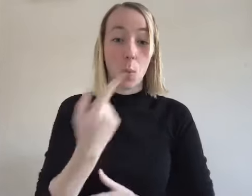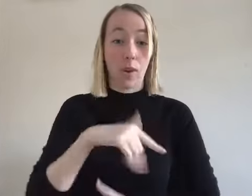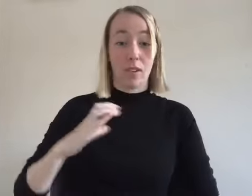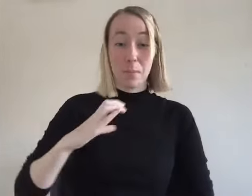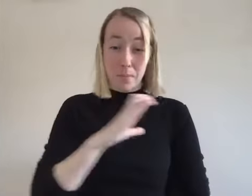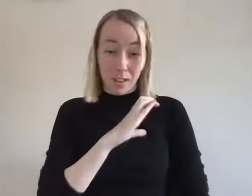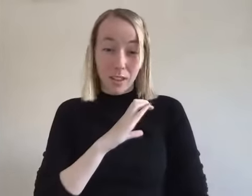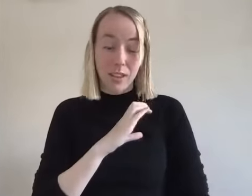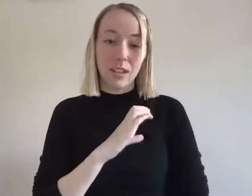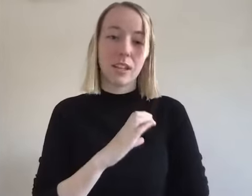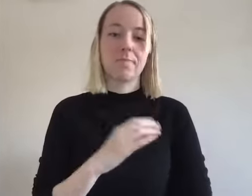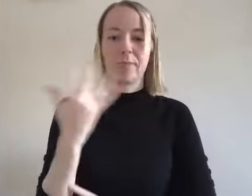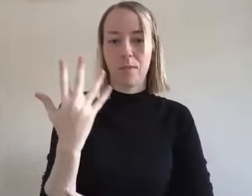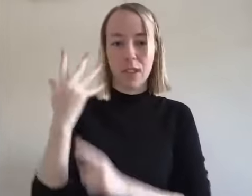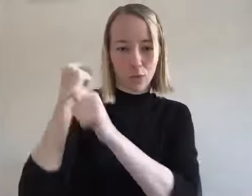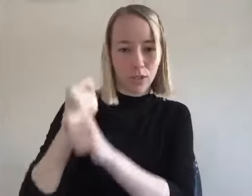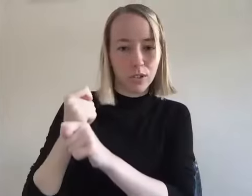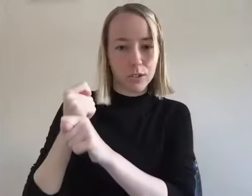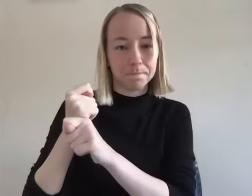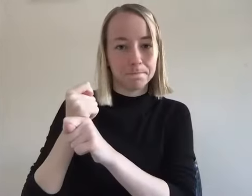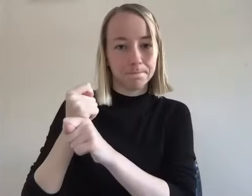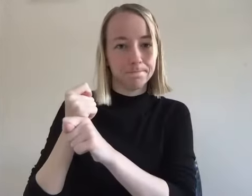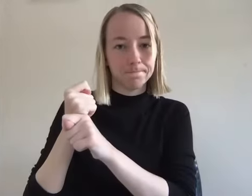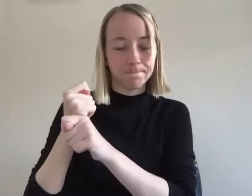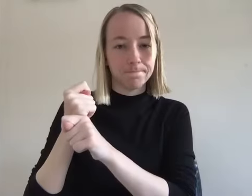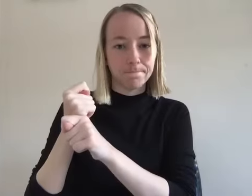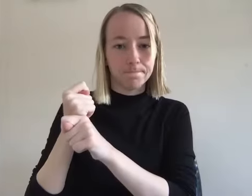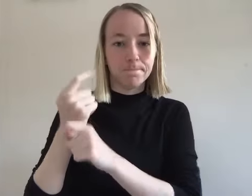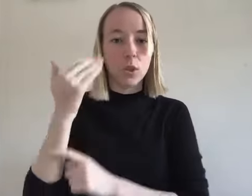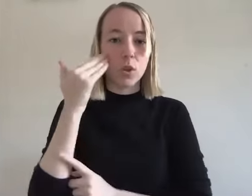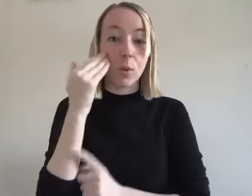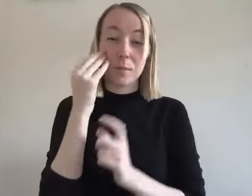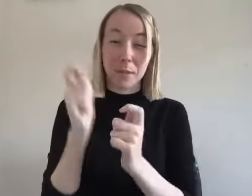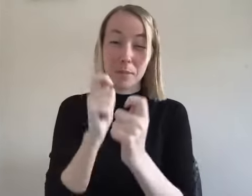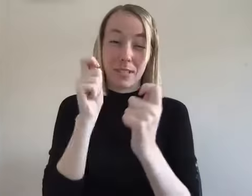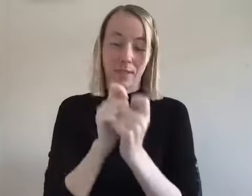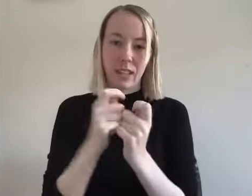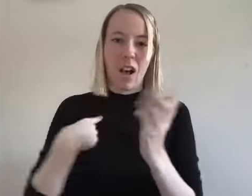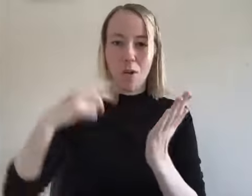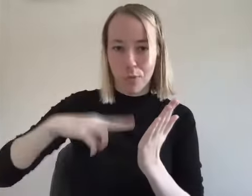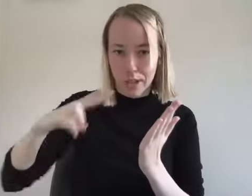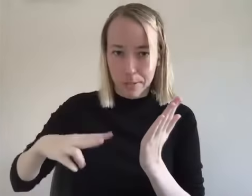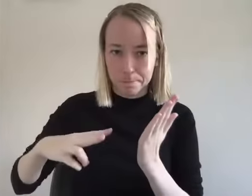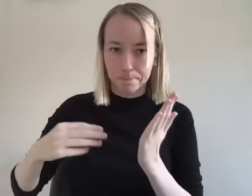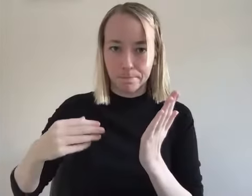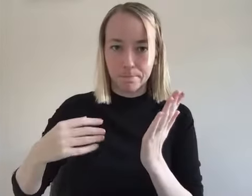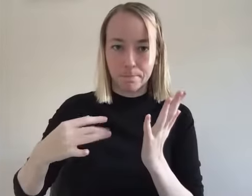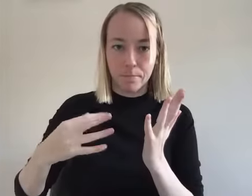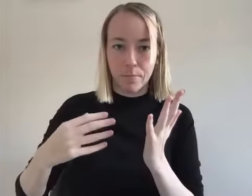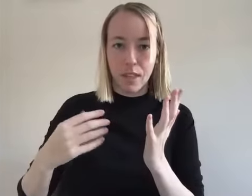as a committee we've done uh the fifth tradition you know is um very specifically i'm going to read it uh